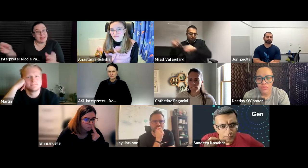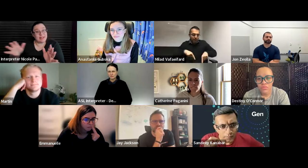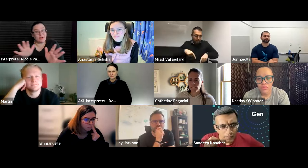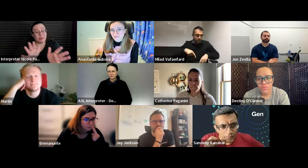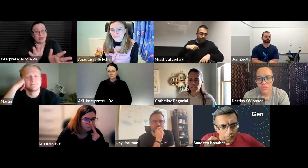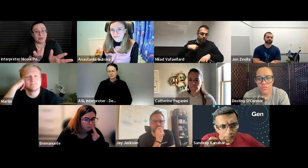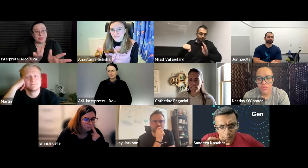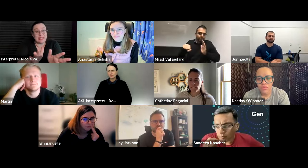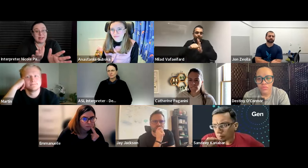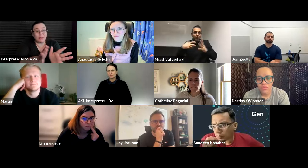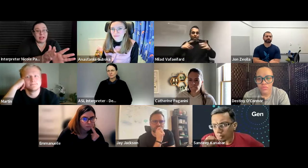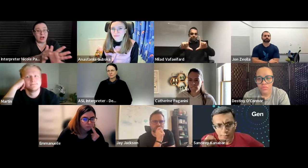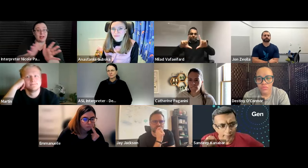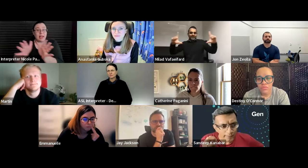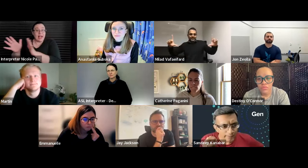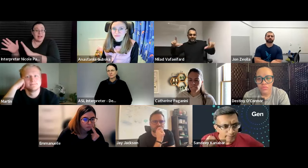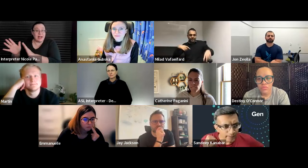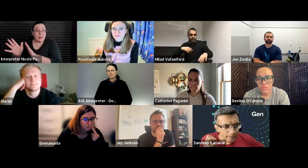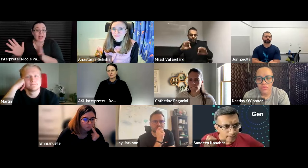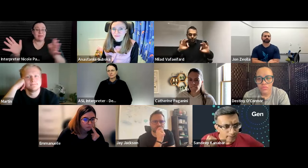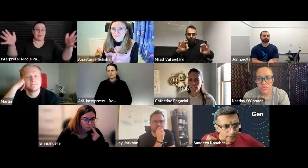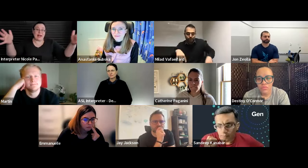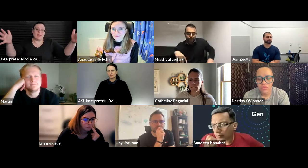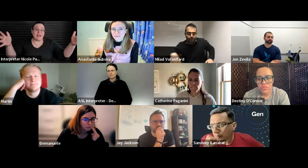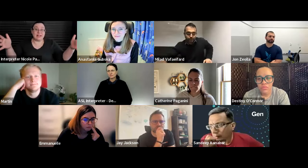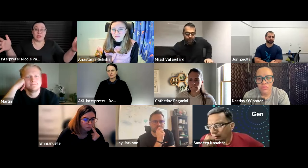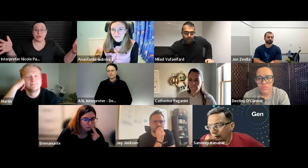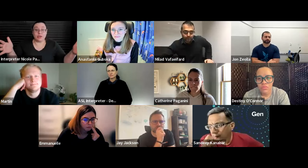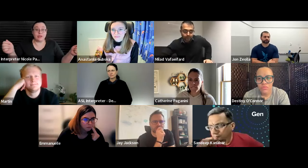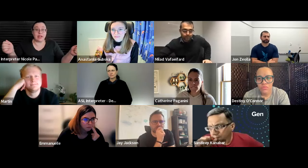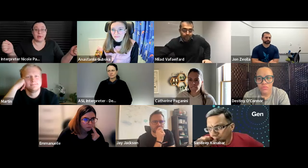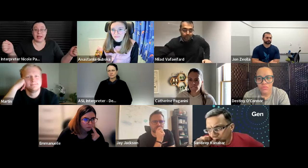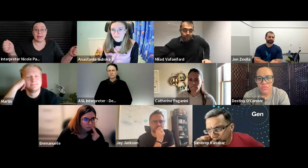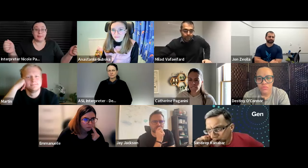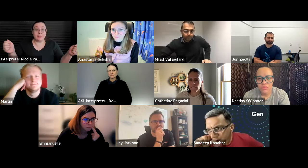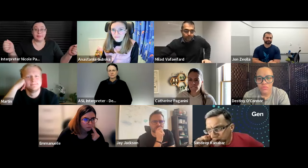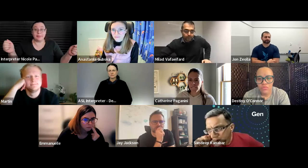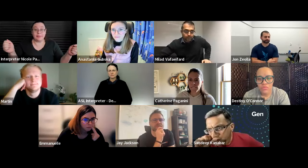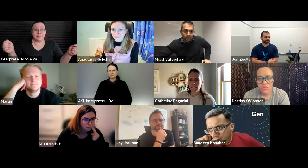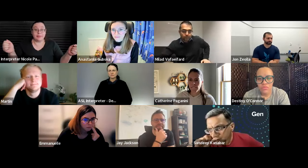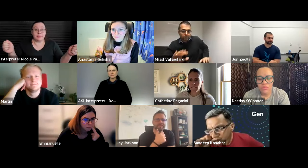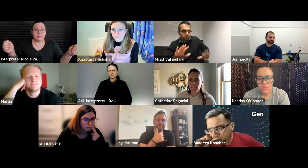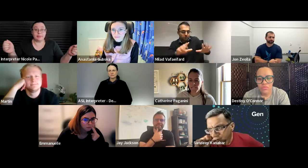a second screen so for about two minutes i'll be gone and then i will come back when i have a nice larger screen okay